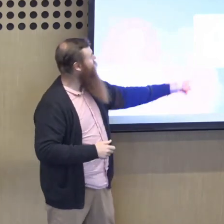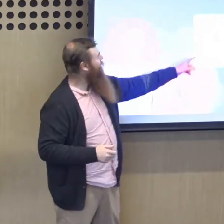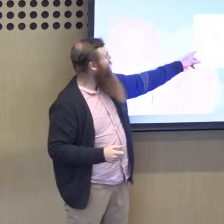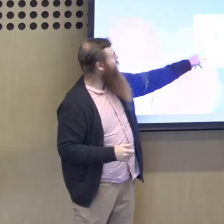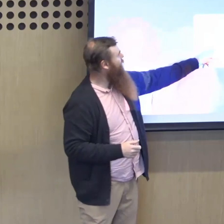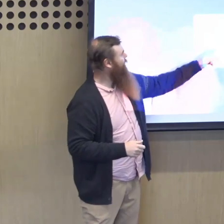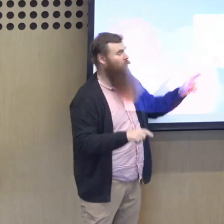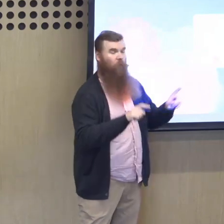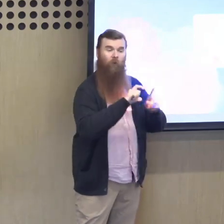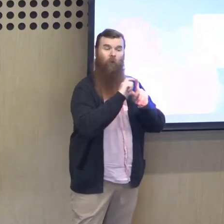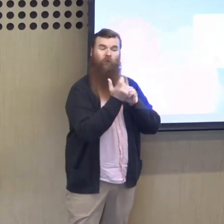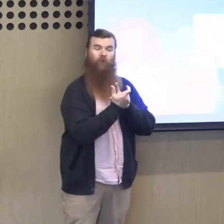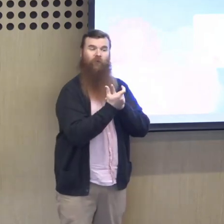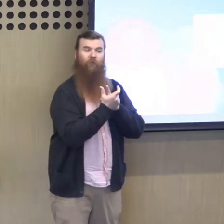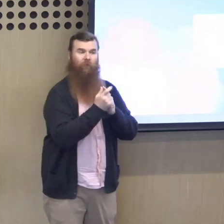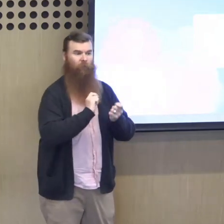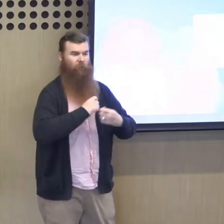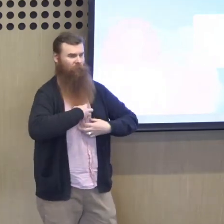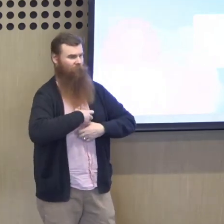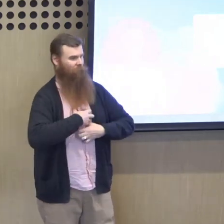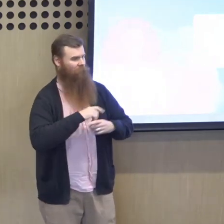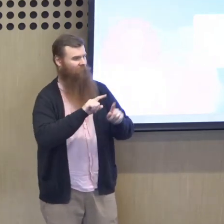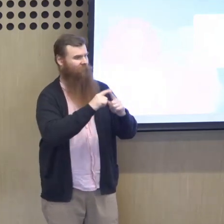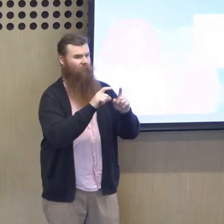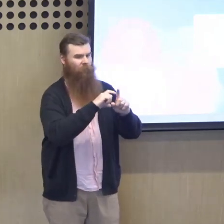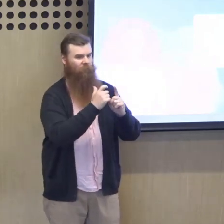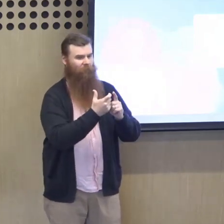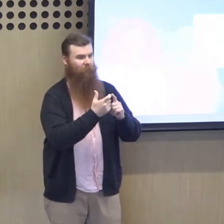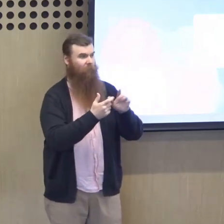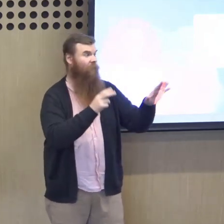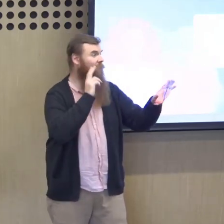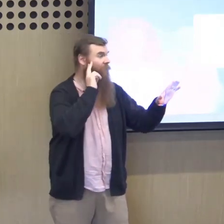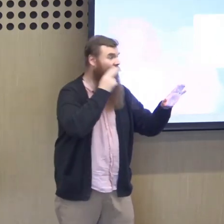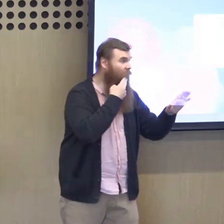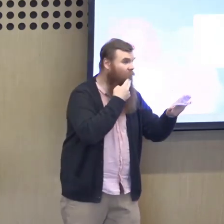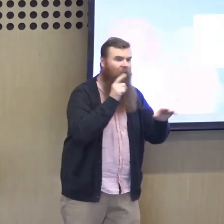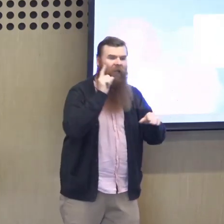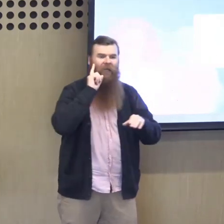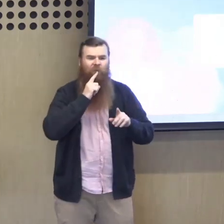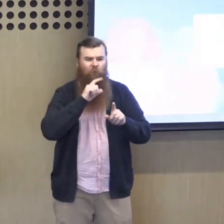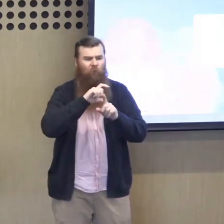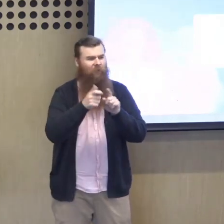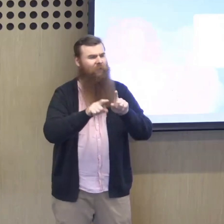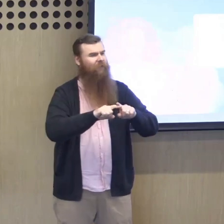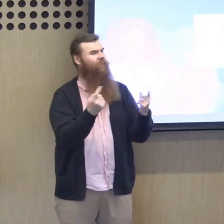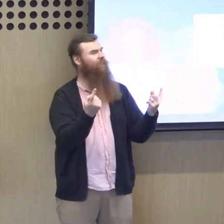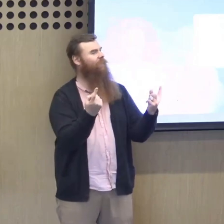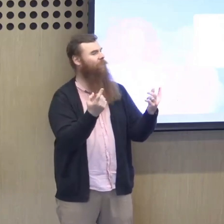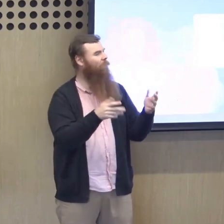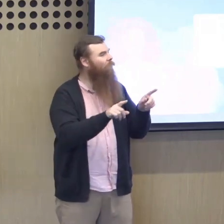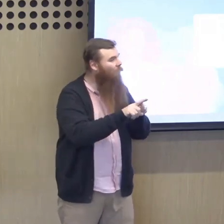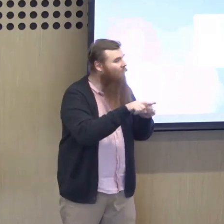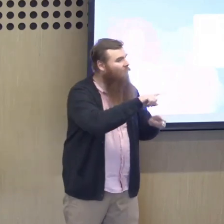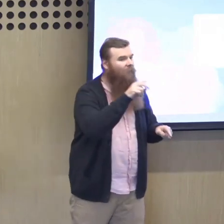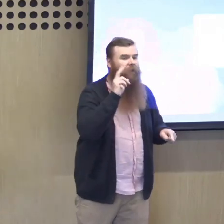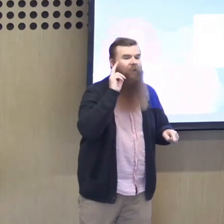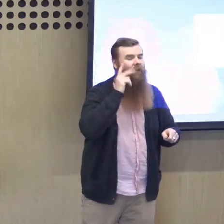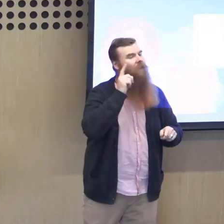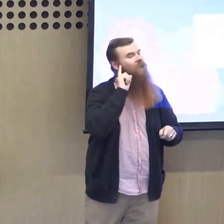There's that consideration. The cross-cultural and code switching that takes place. So as a deaf person or a hearing person, you have, we